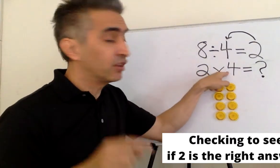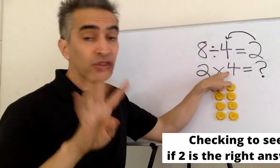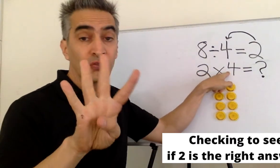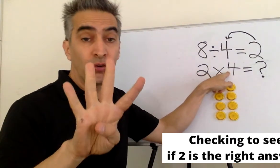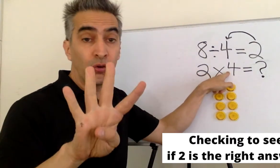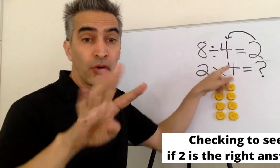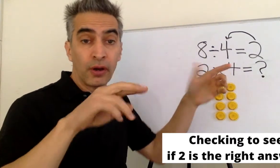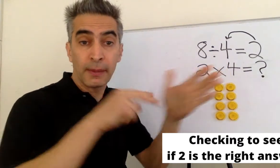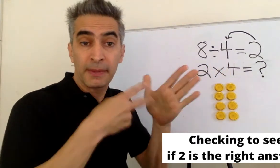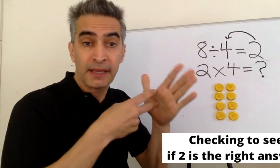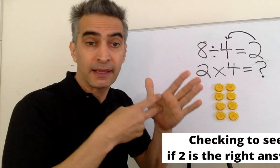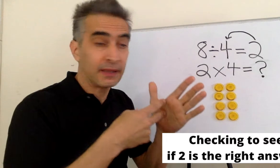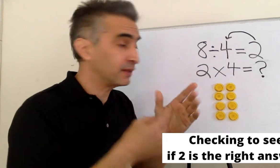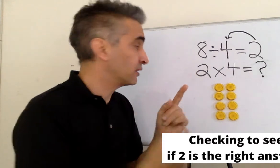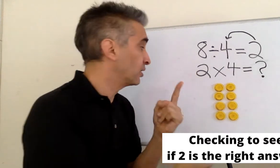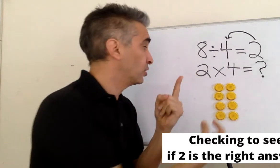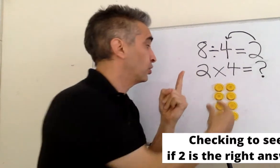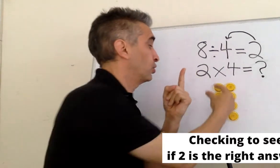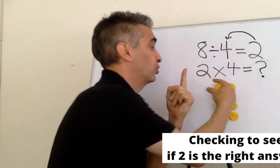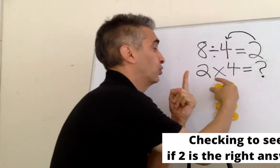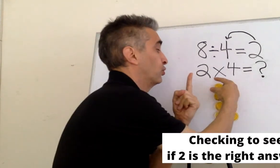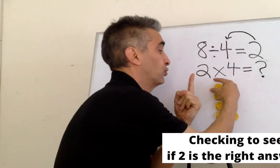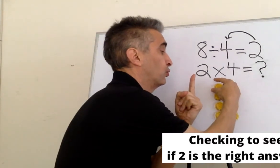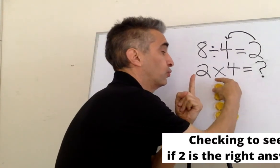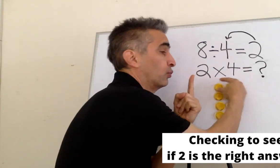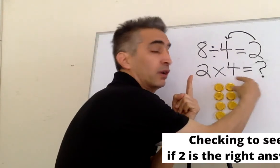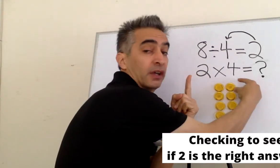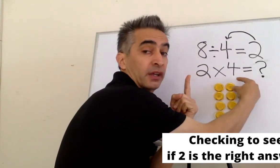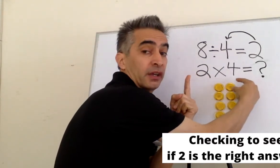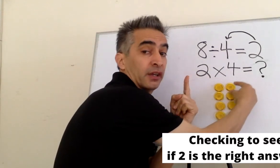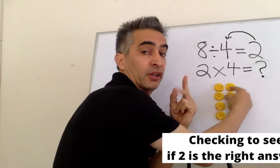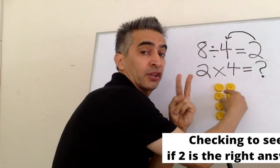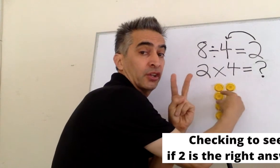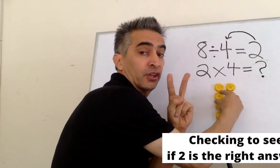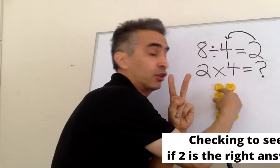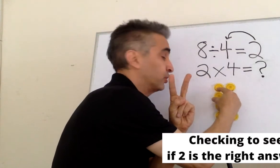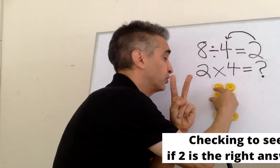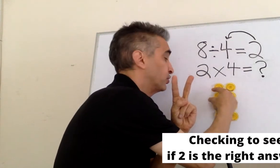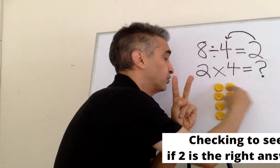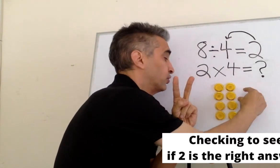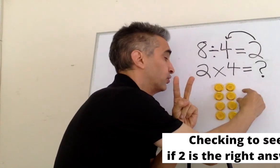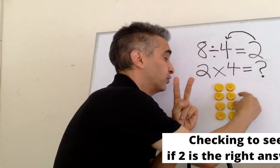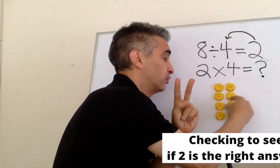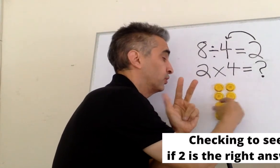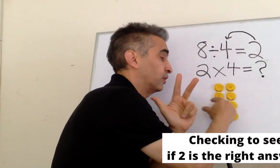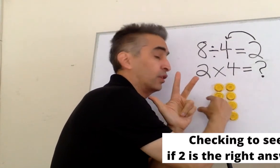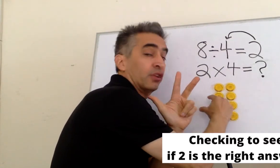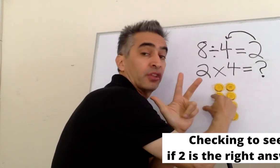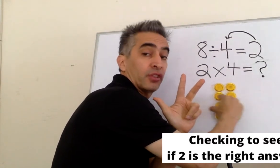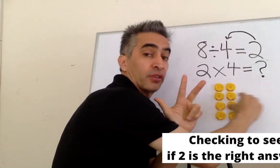This four means one, two, three,